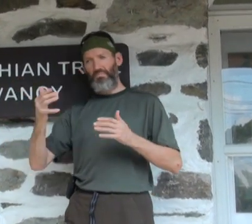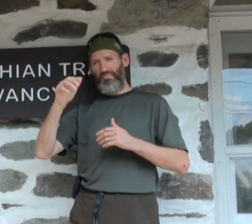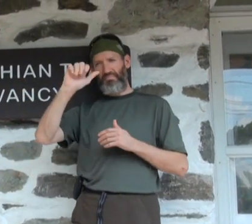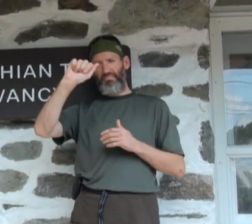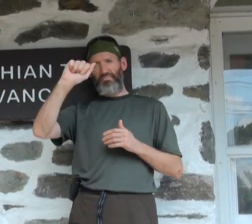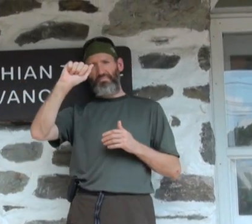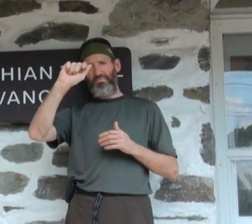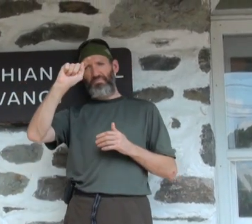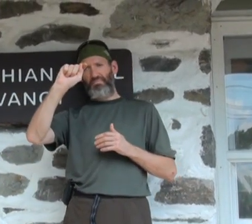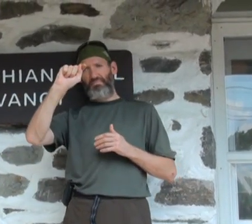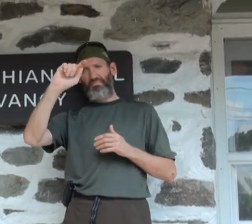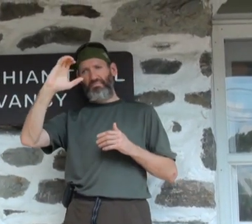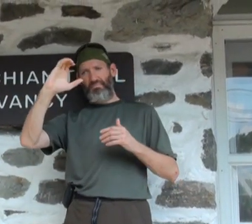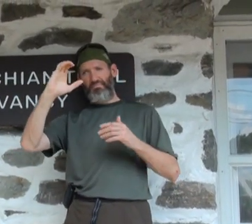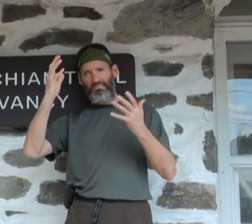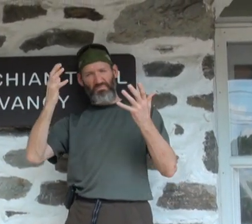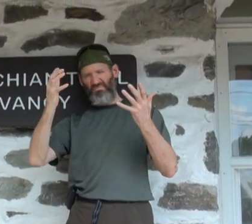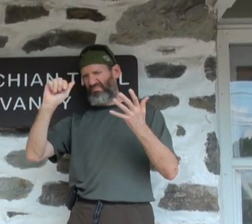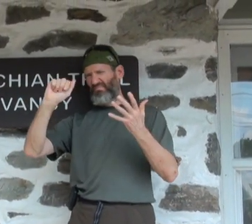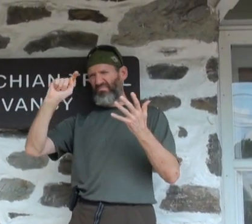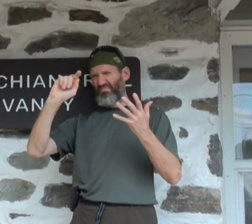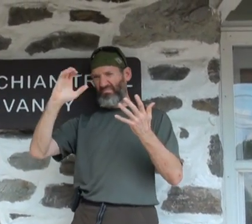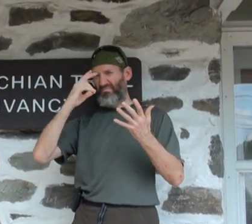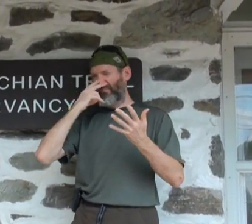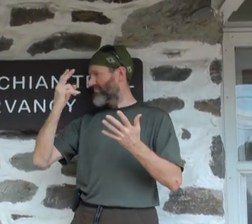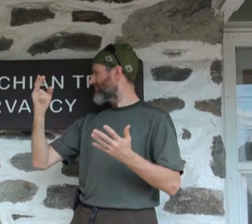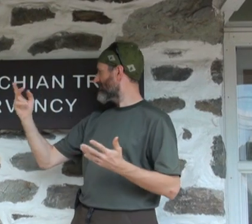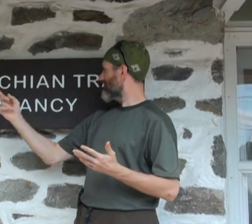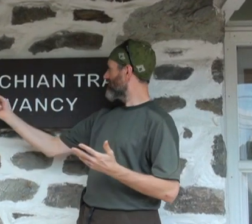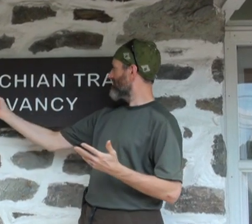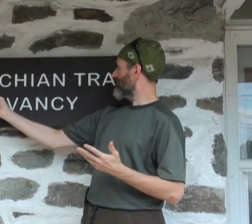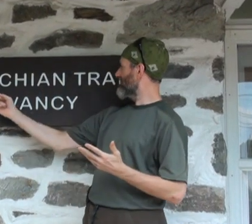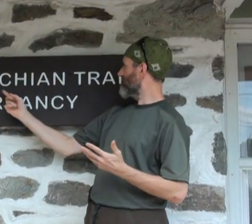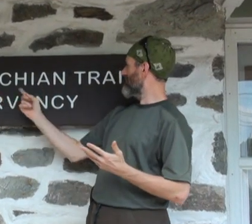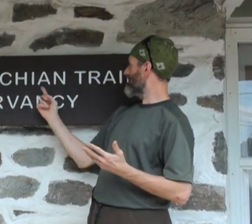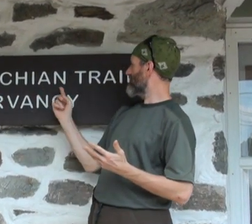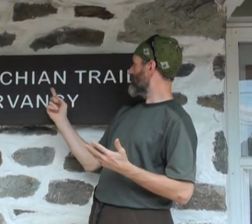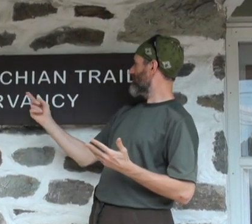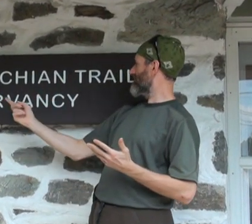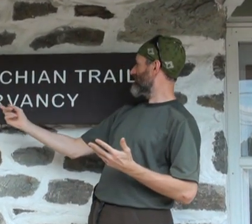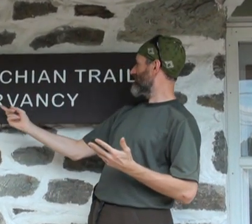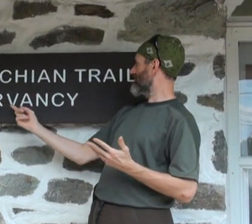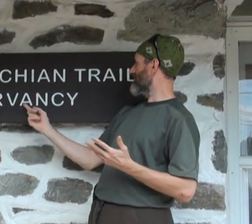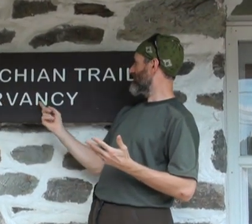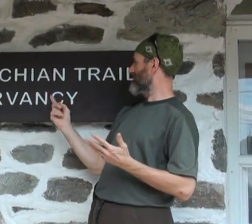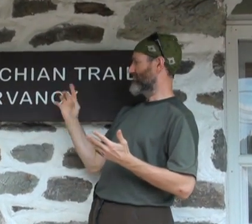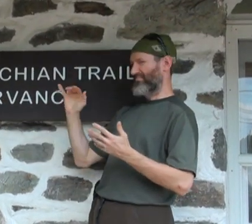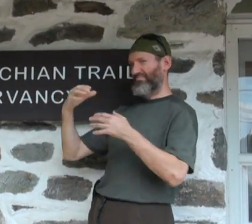Mommy, Mommy. can't move. Good try. Use those muscles.